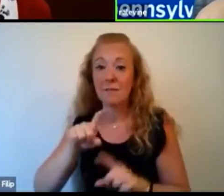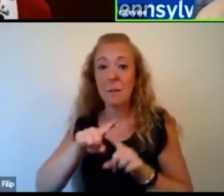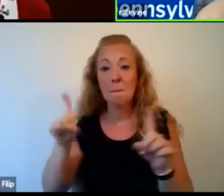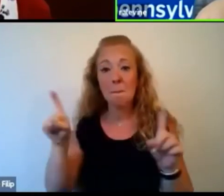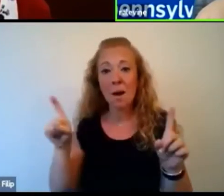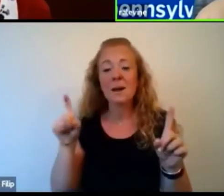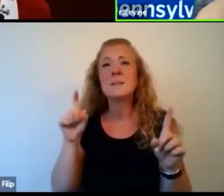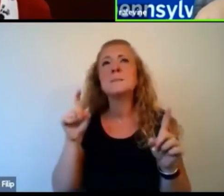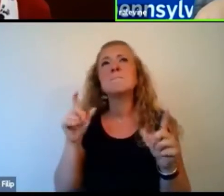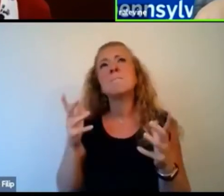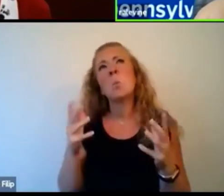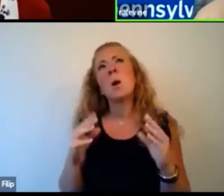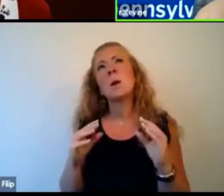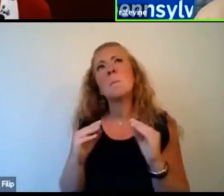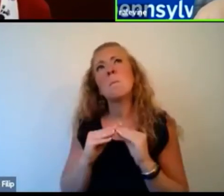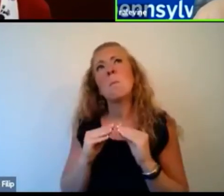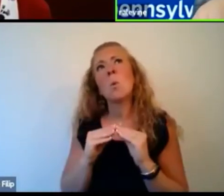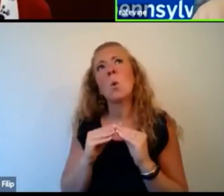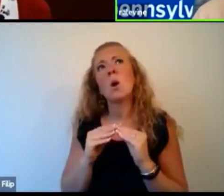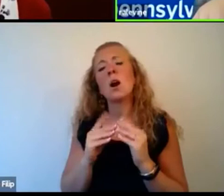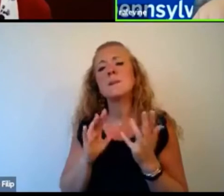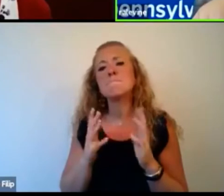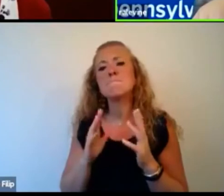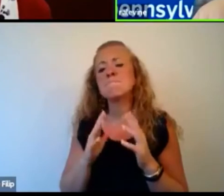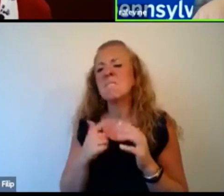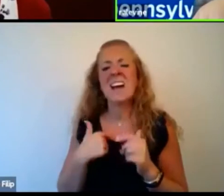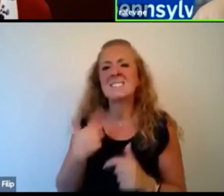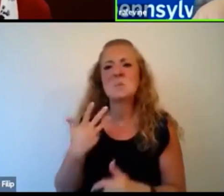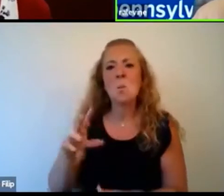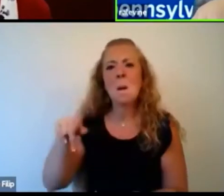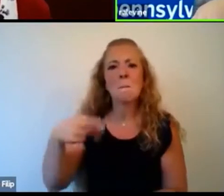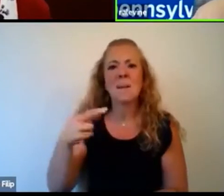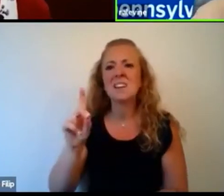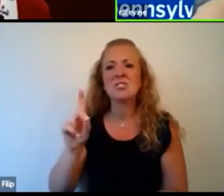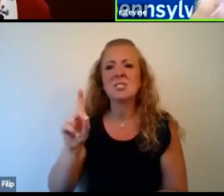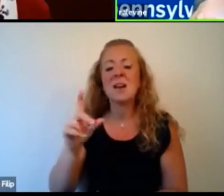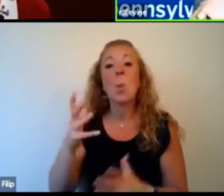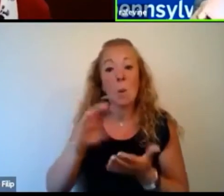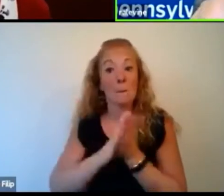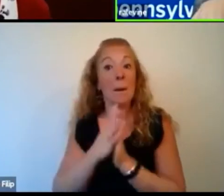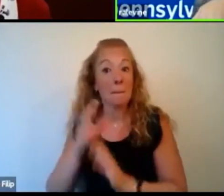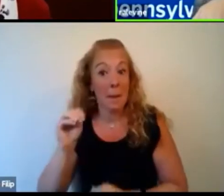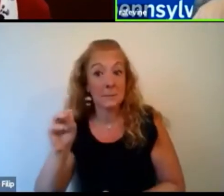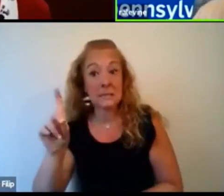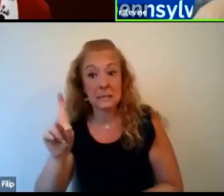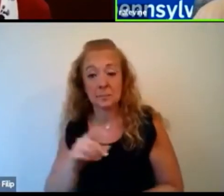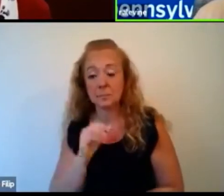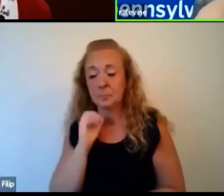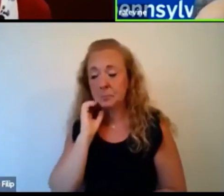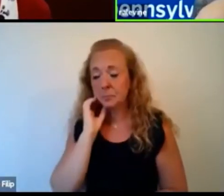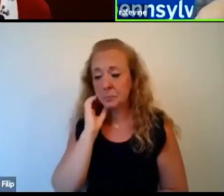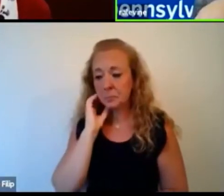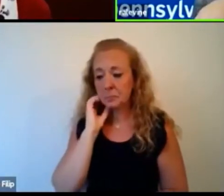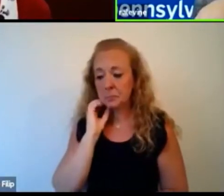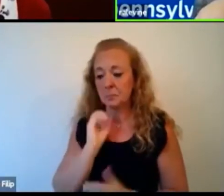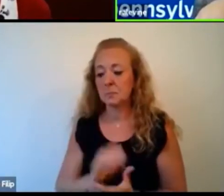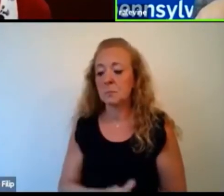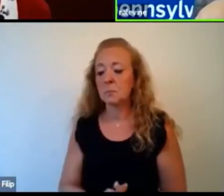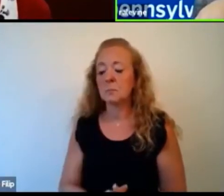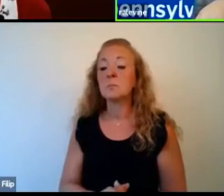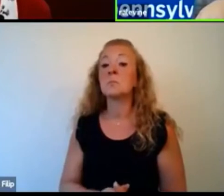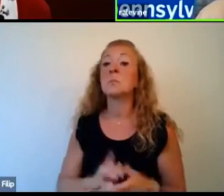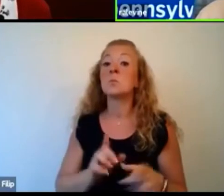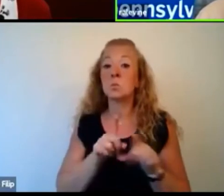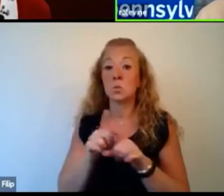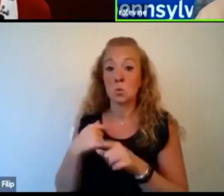um, uh, not to be a PhD, but to go, would become an MD, um, and made that decision. Um, and then I applied